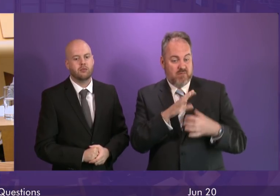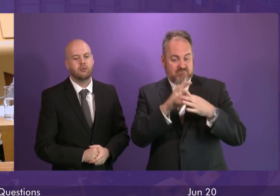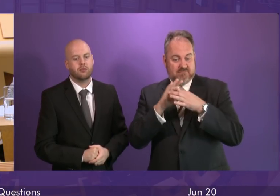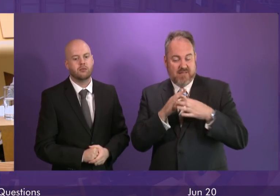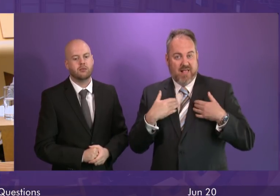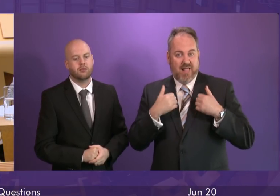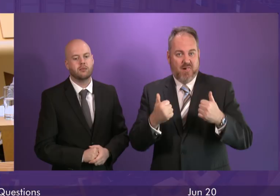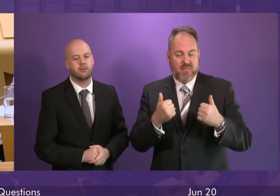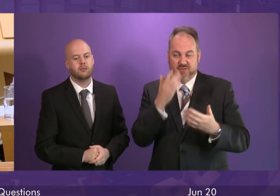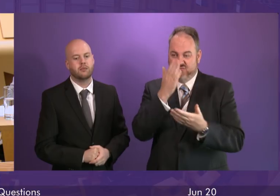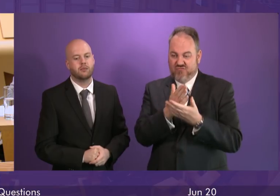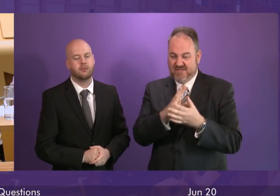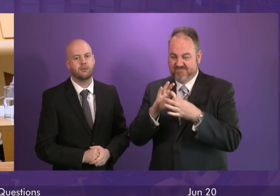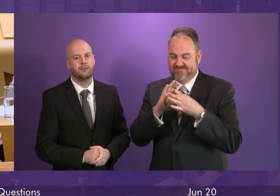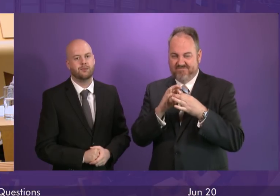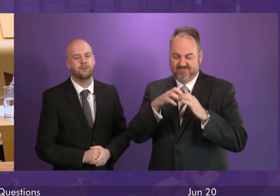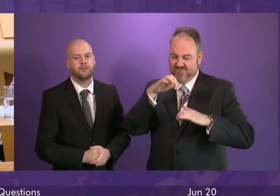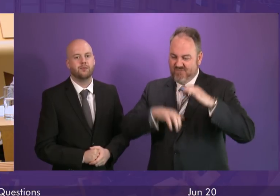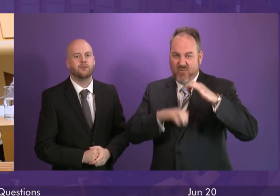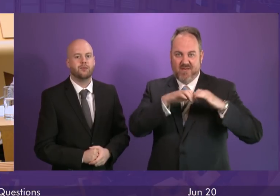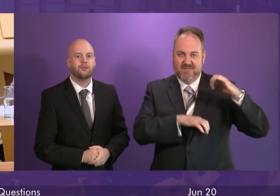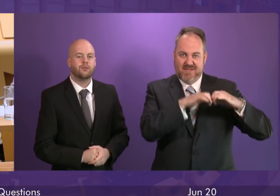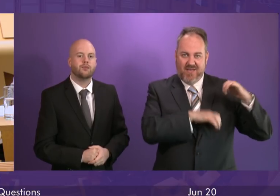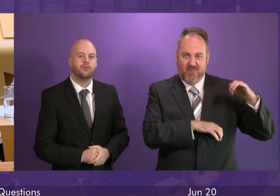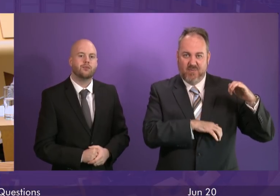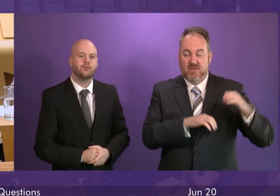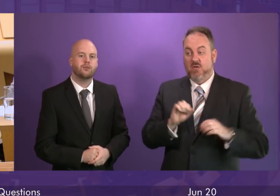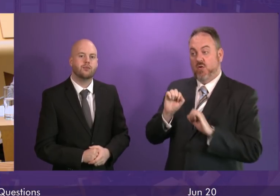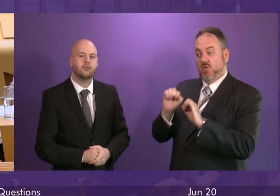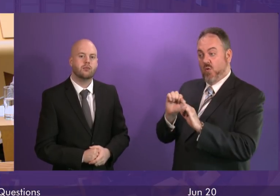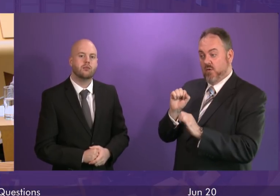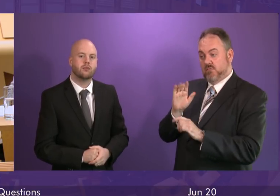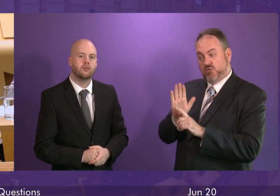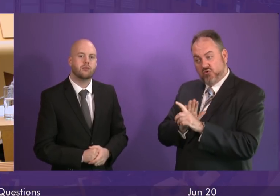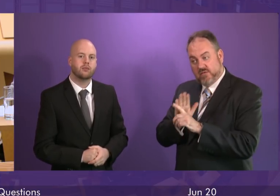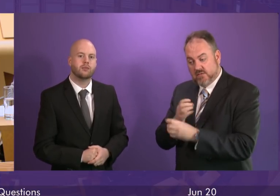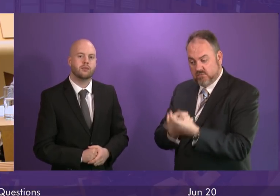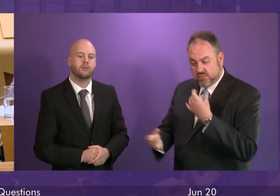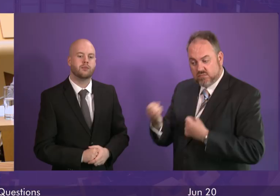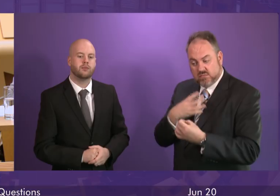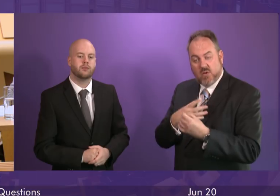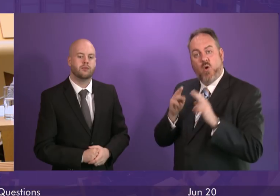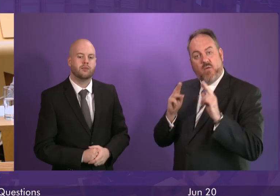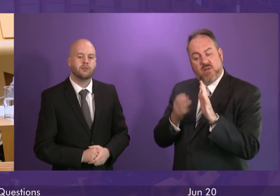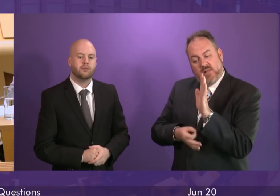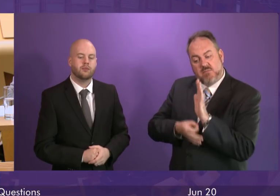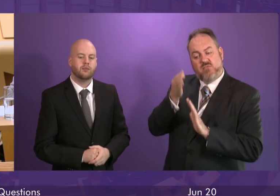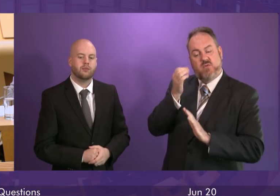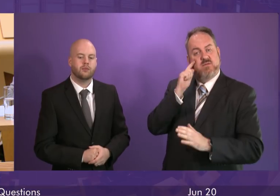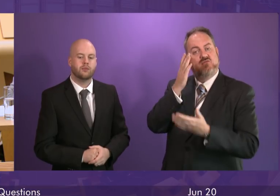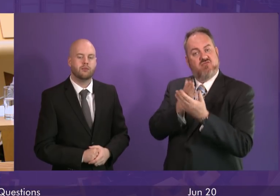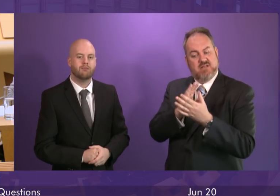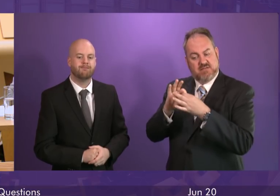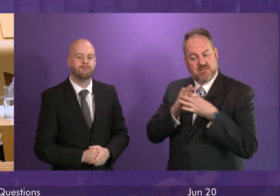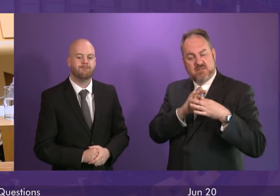breaking down and I very much hope that the assurances given by the First Minister today will seek to restore that trust. What is worrying is that concerns